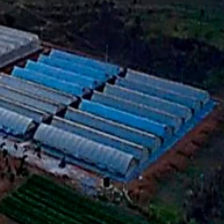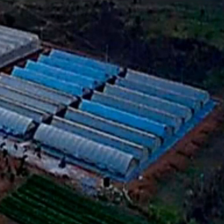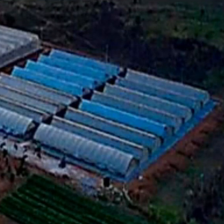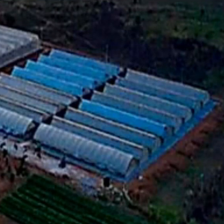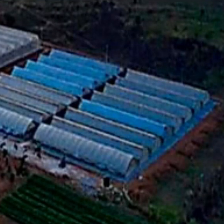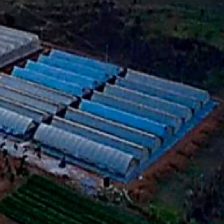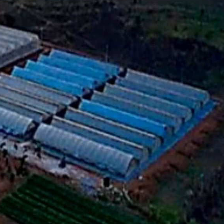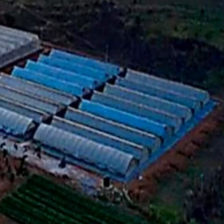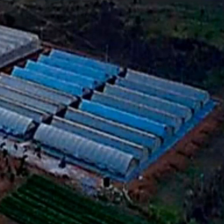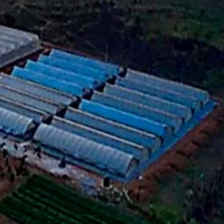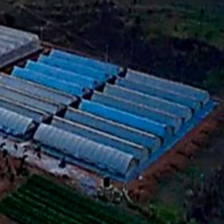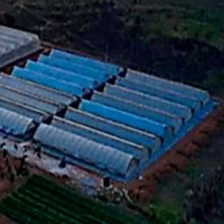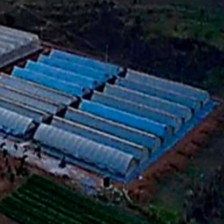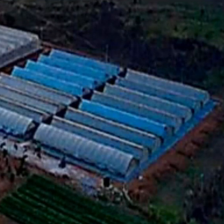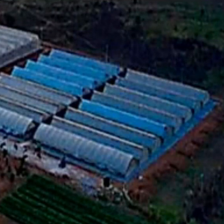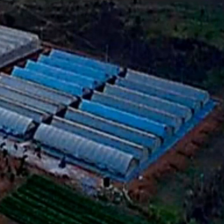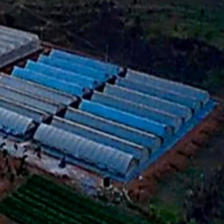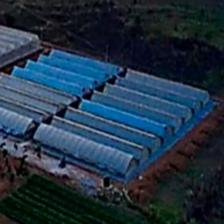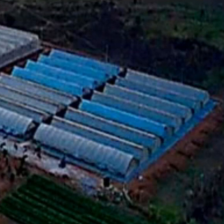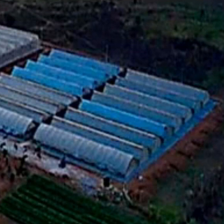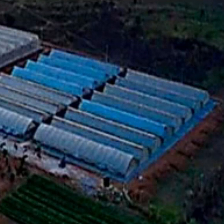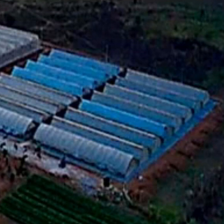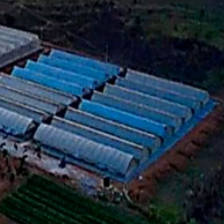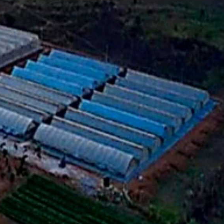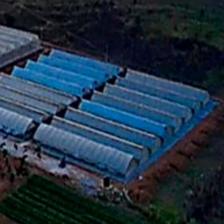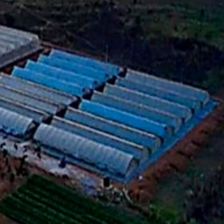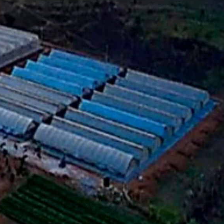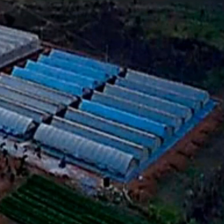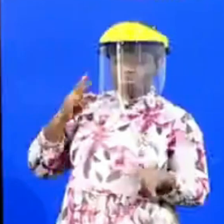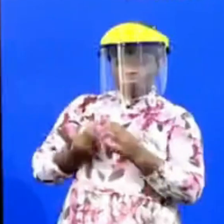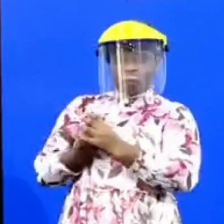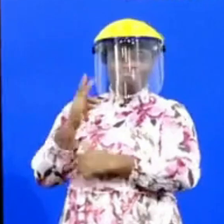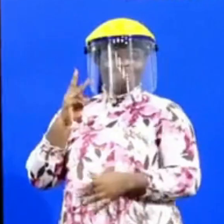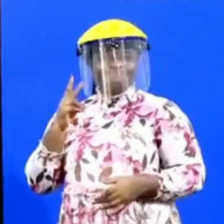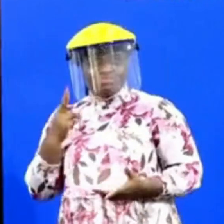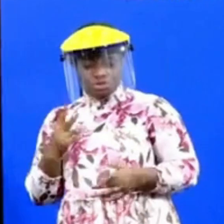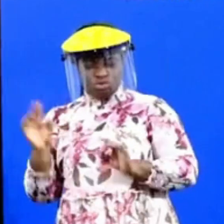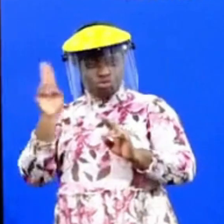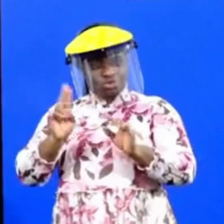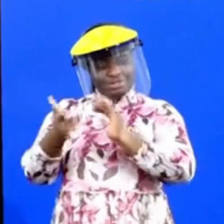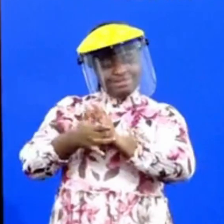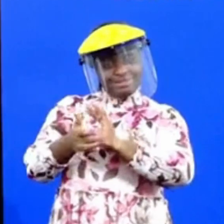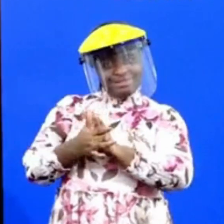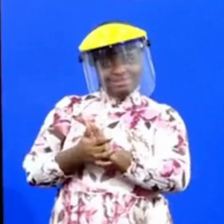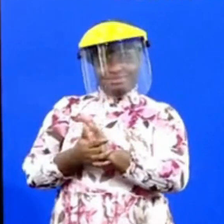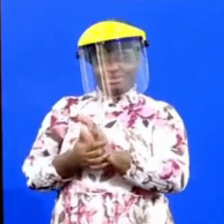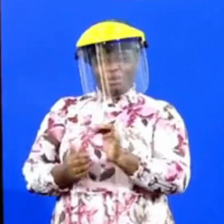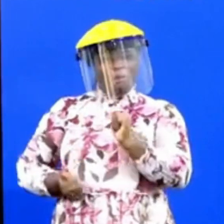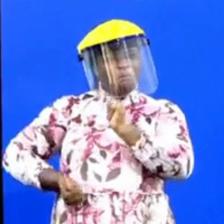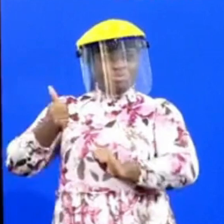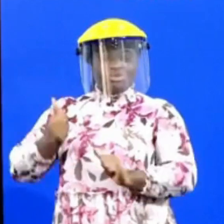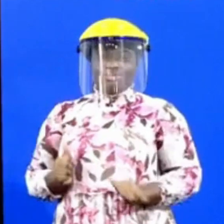greenhouses, to be in vegetables using greenhouse technology, which is the latest, the most